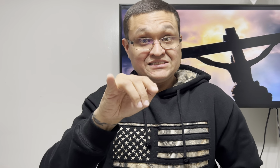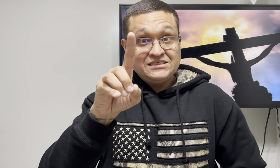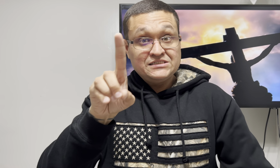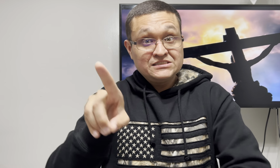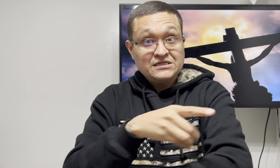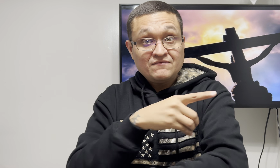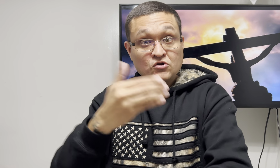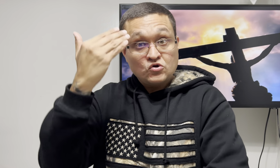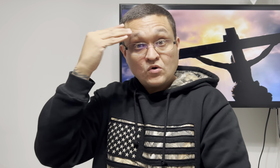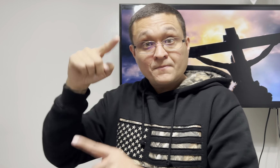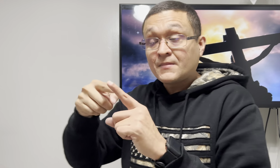Calvary